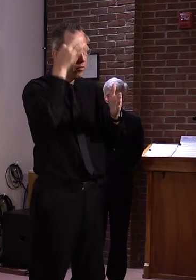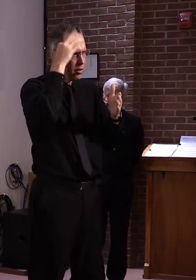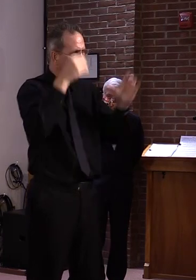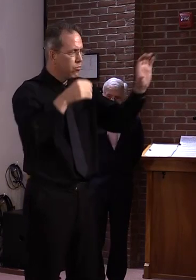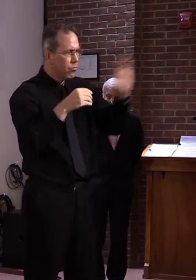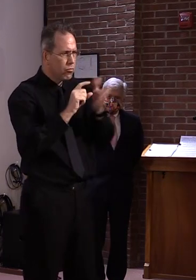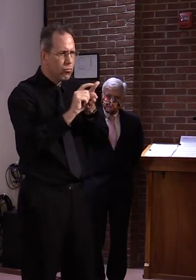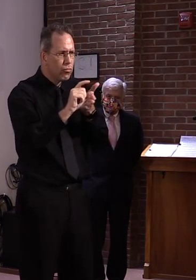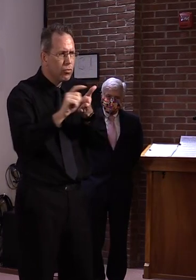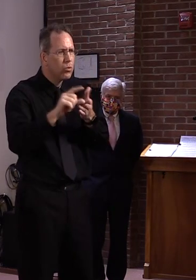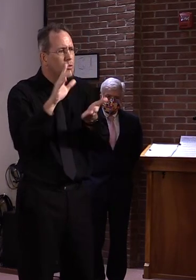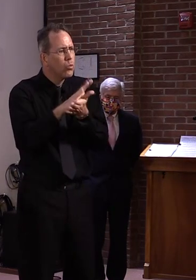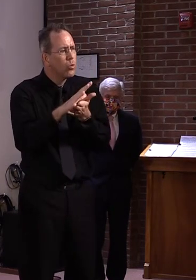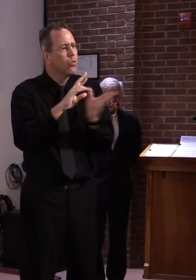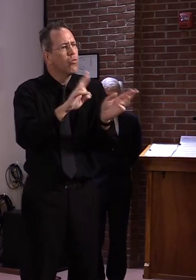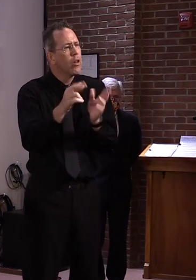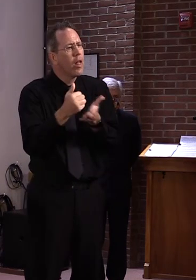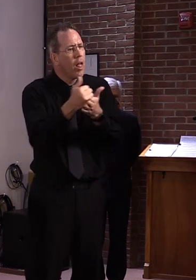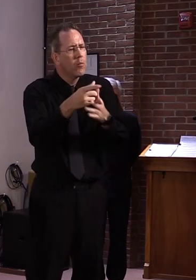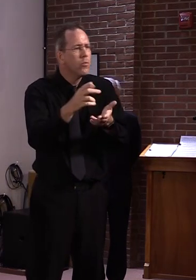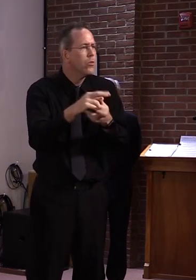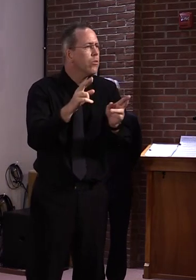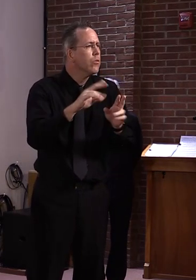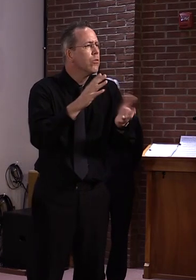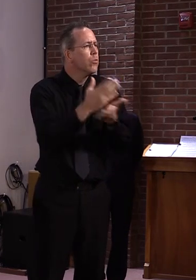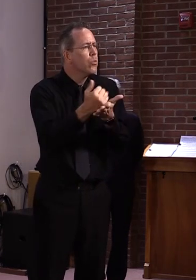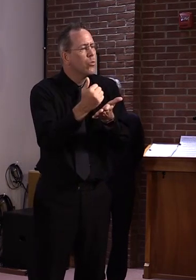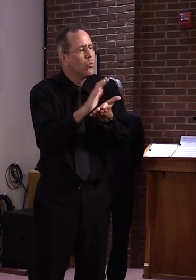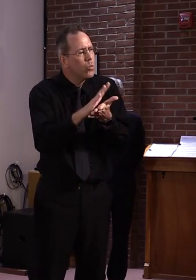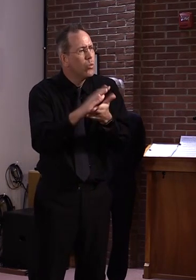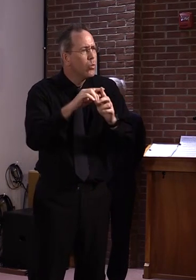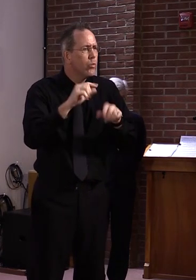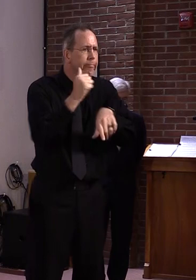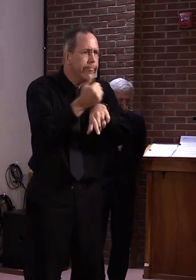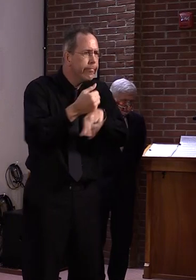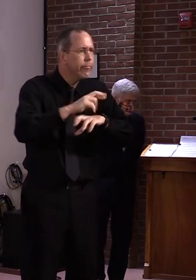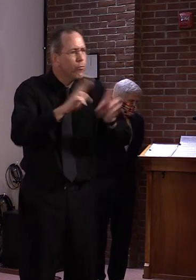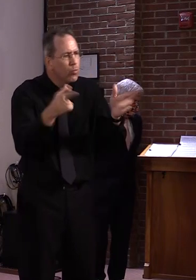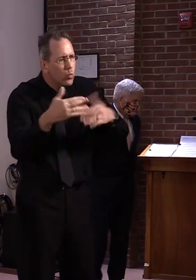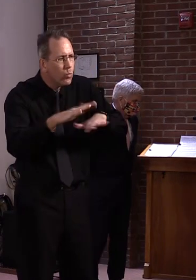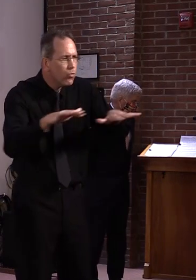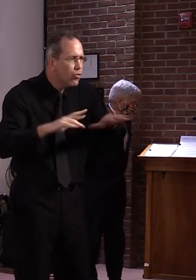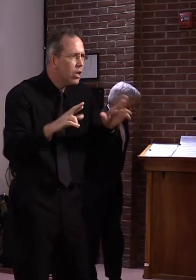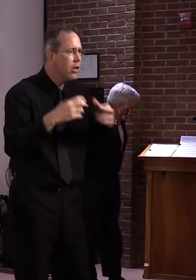Thank you very much. Ethan Burlington Free Press.